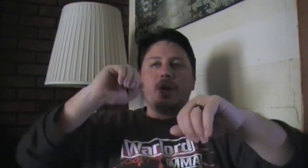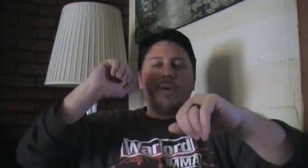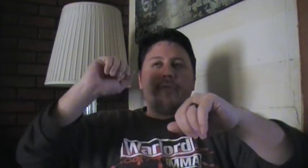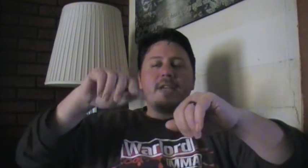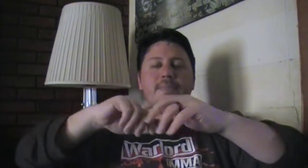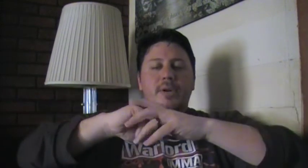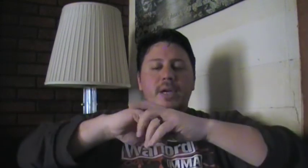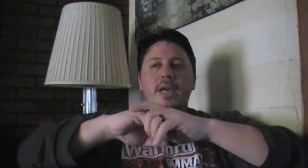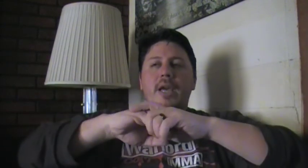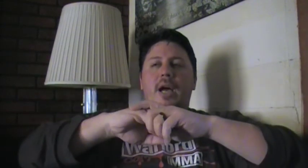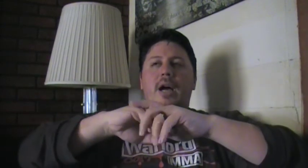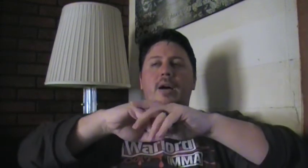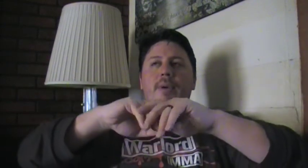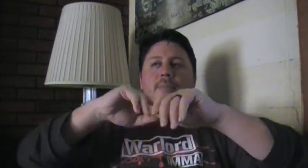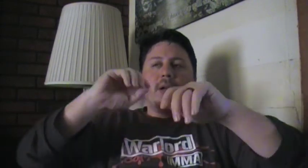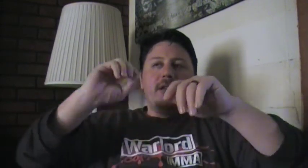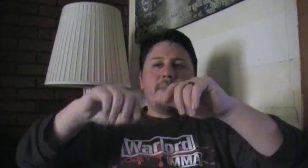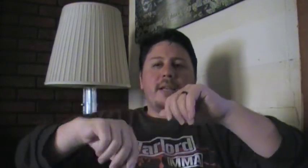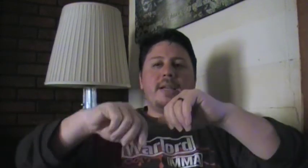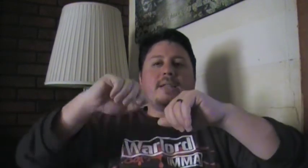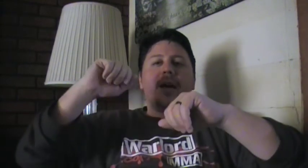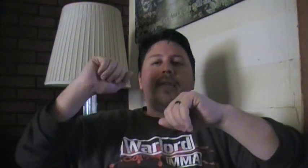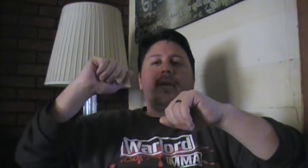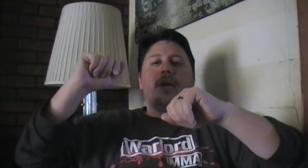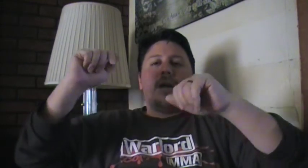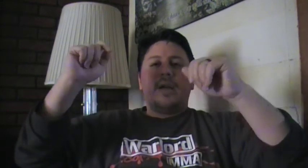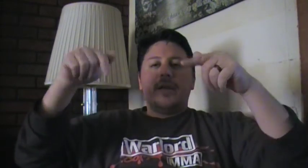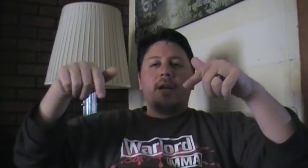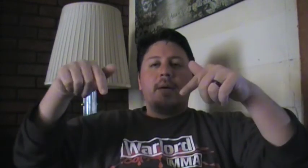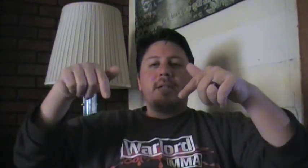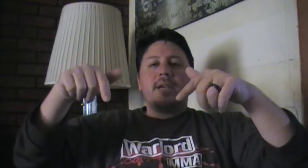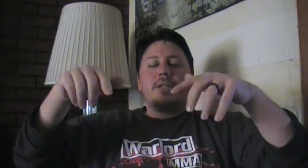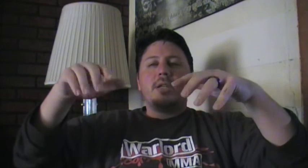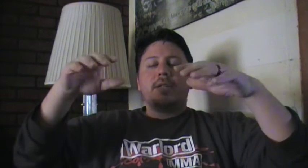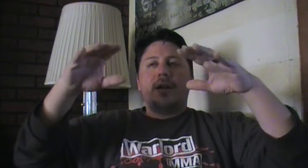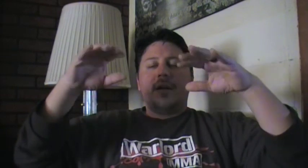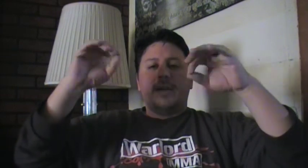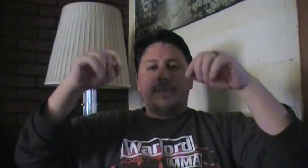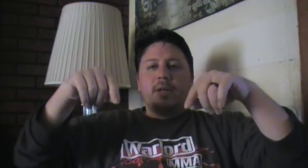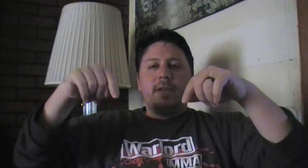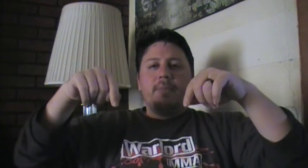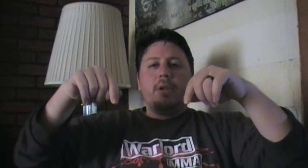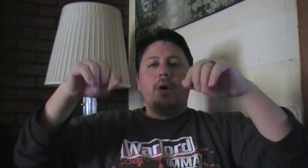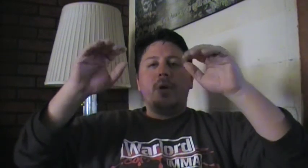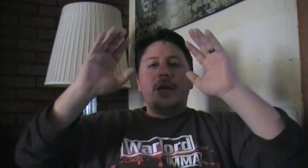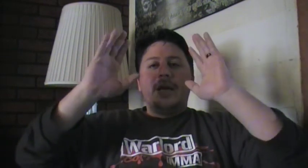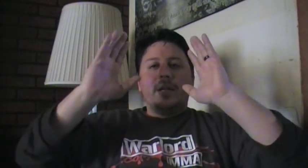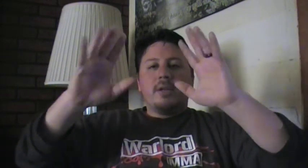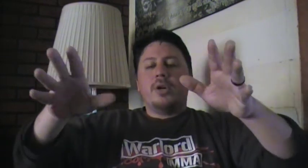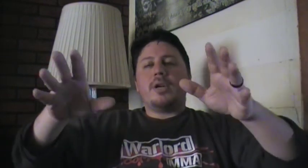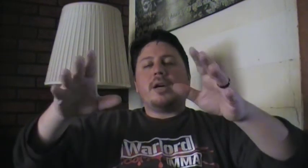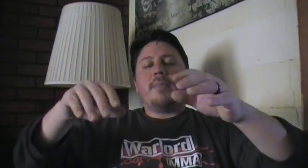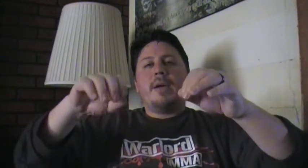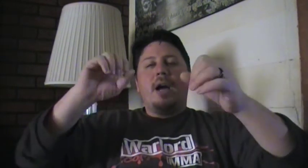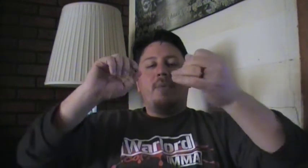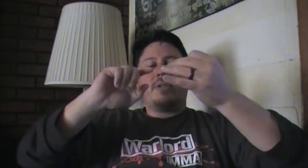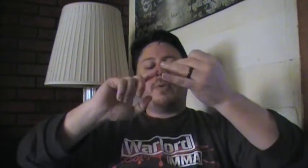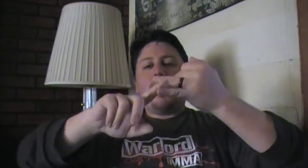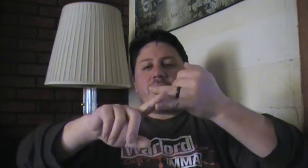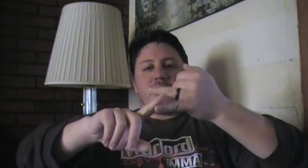Go to Facebook. I'm going to leave my links down there in the comment section and stuff. I'm going to leave it below. Hook it up. I want some questions